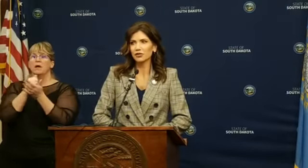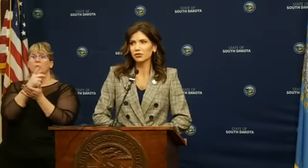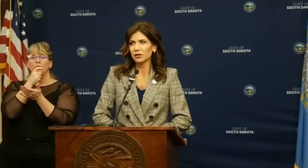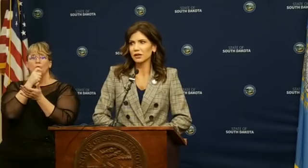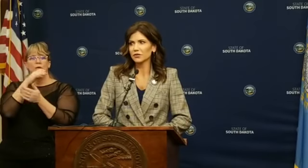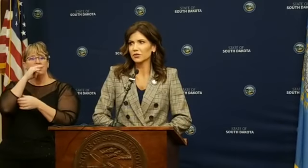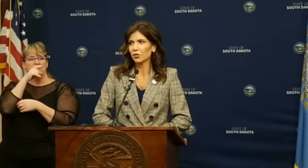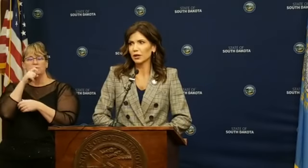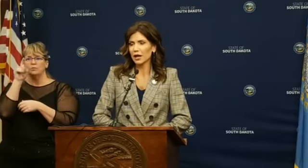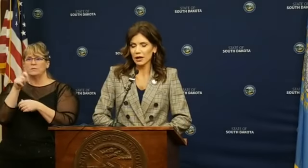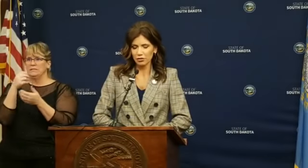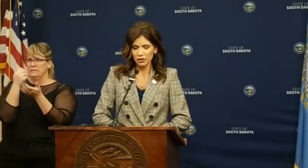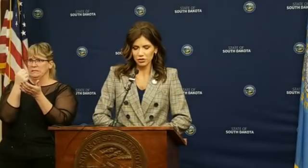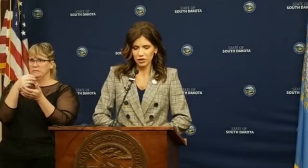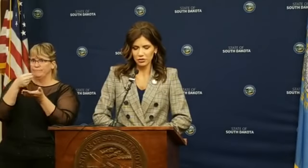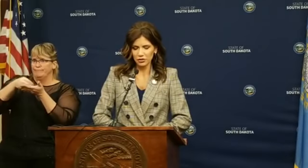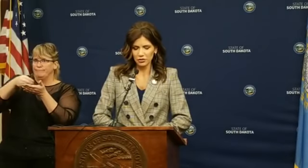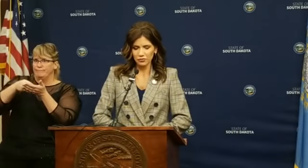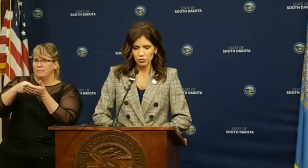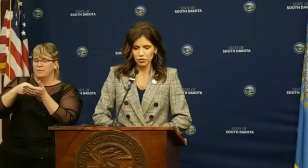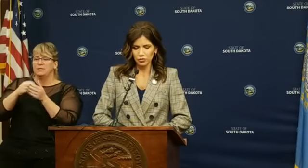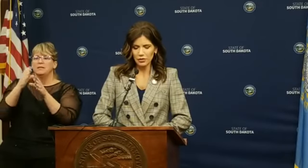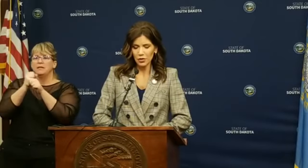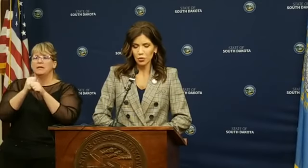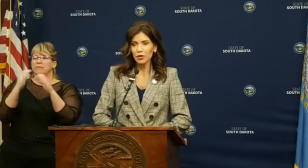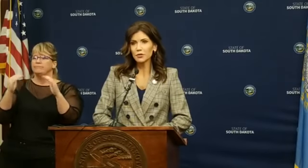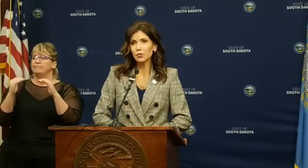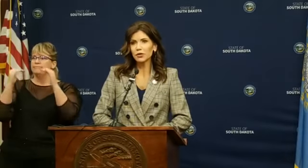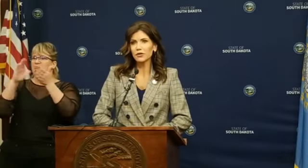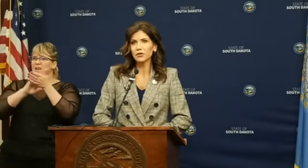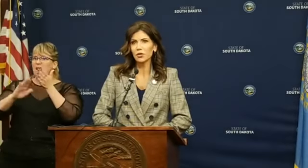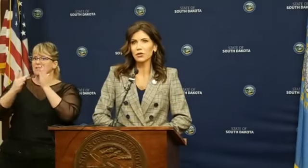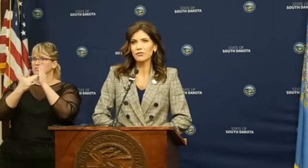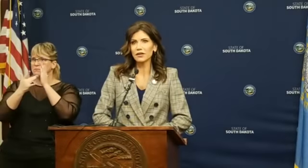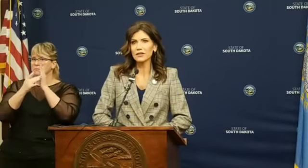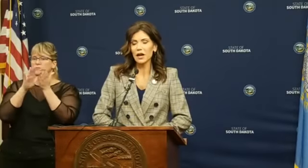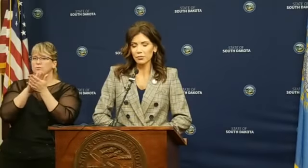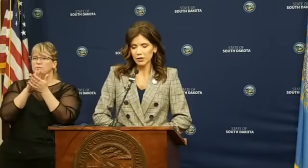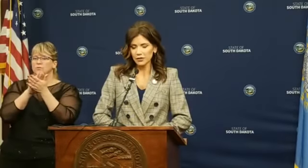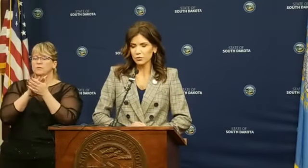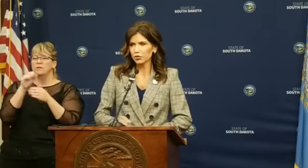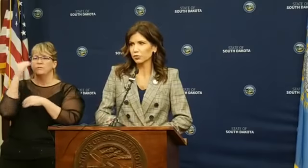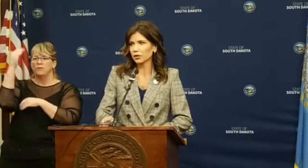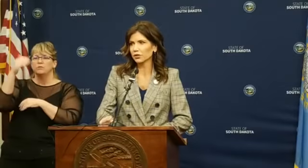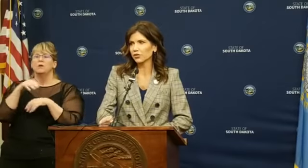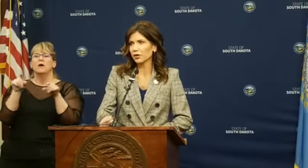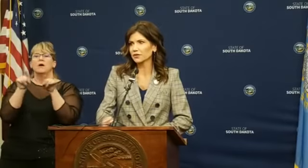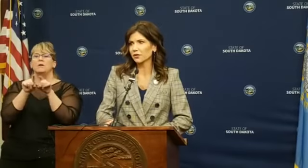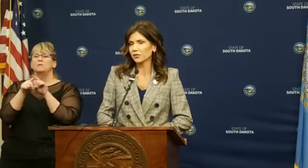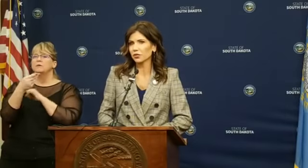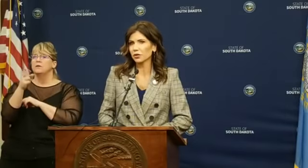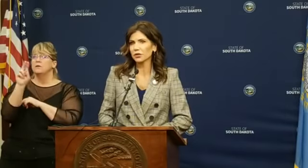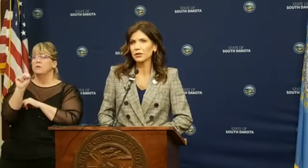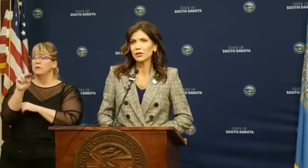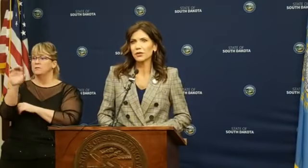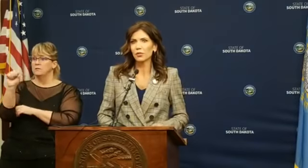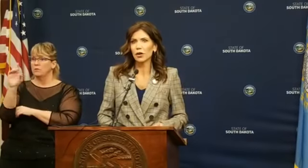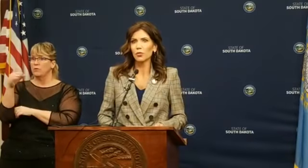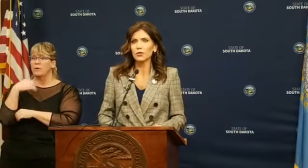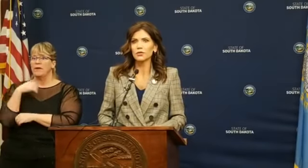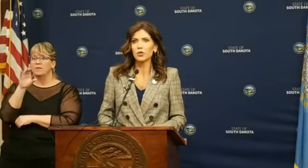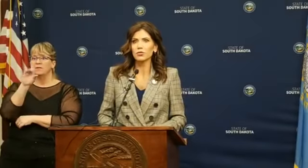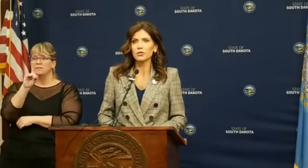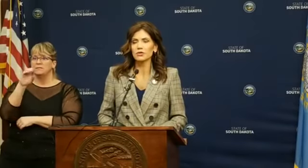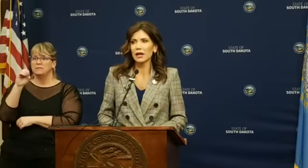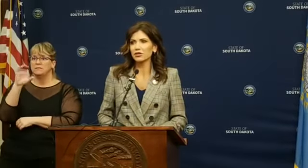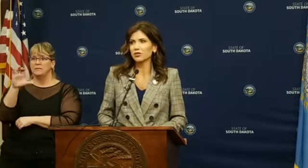have financial needs go get a higher education in the future. We're also building the Dakota Events Complex, which will be in Huron, South Dakota, that